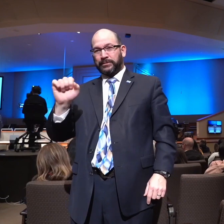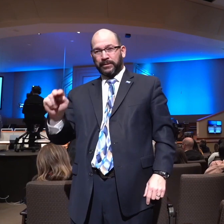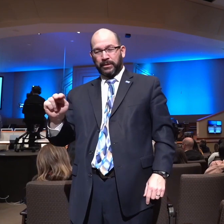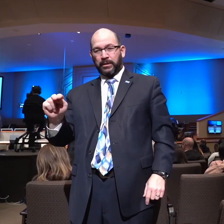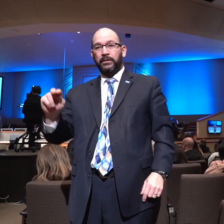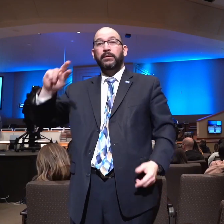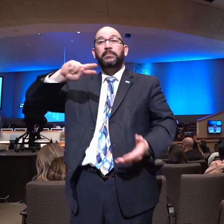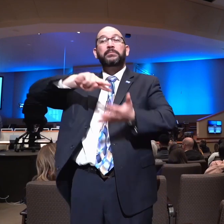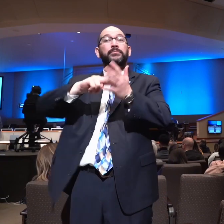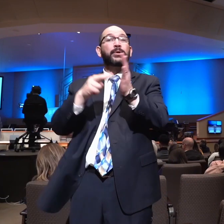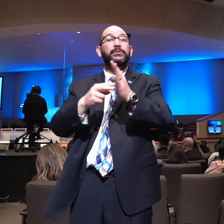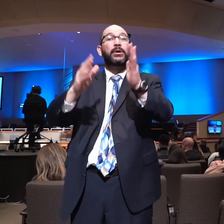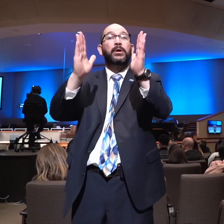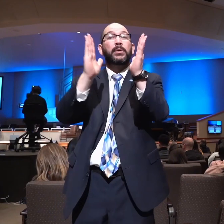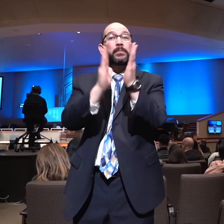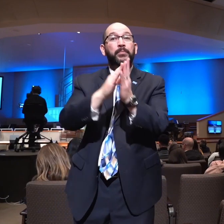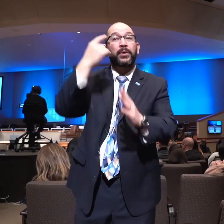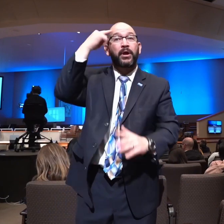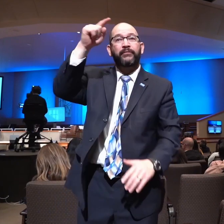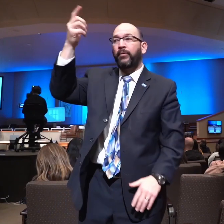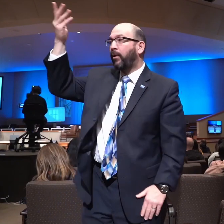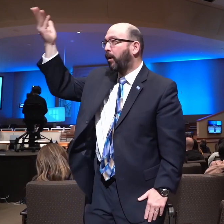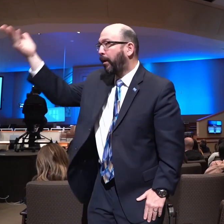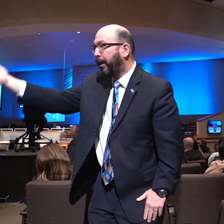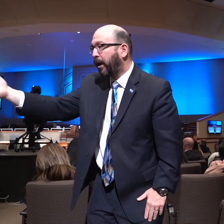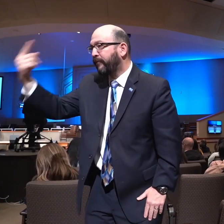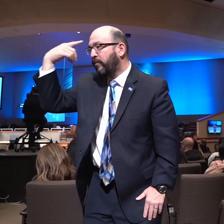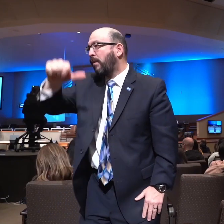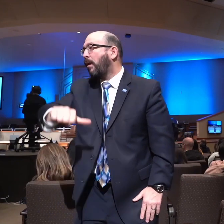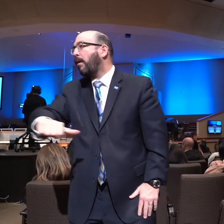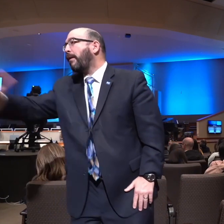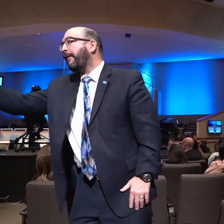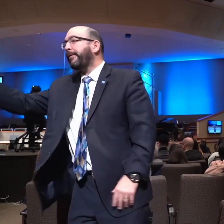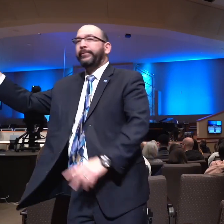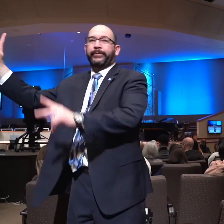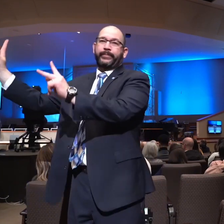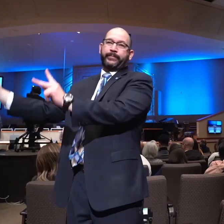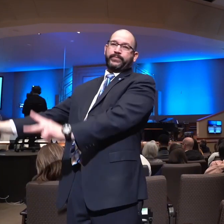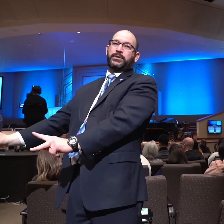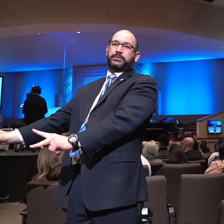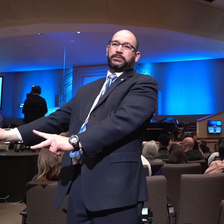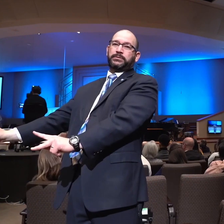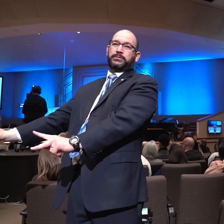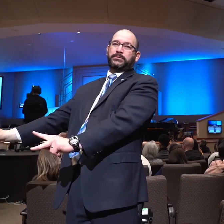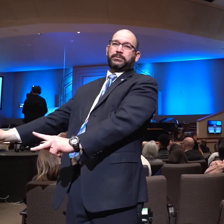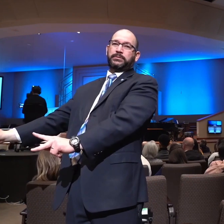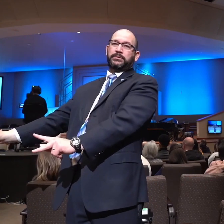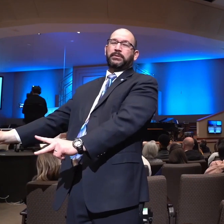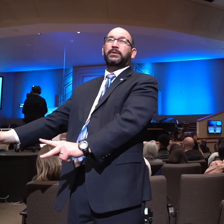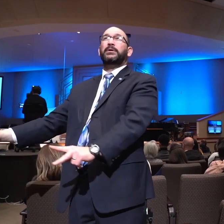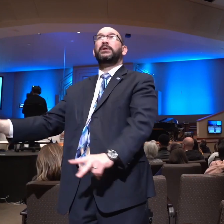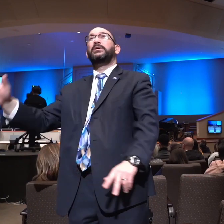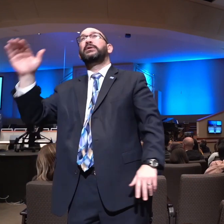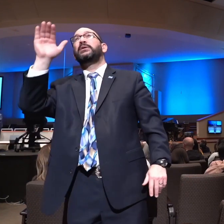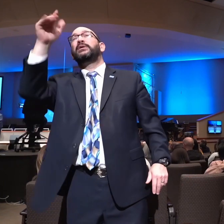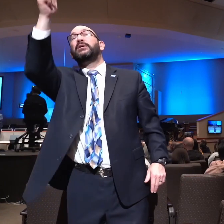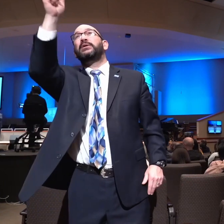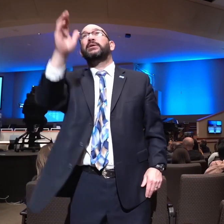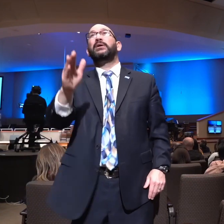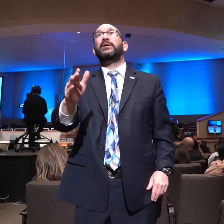to petition on the behalf of another. It is to come in conversation with God for someone